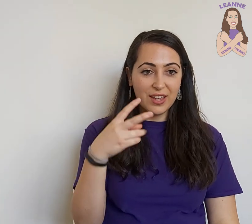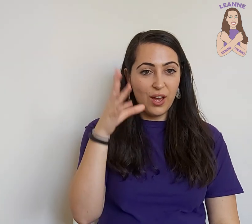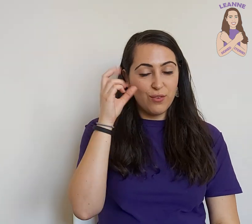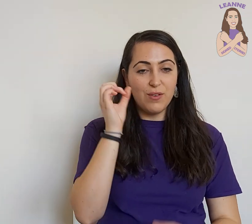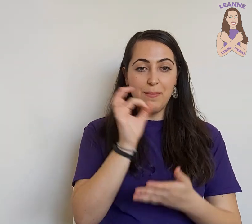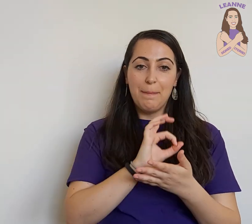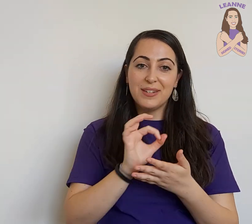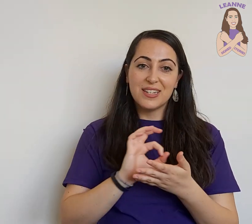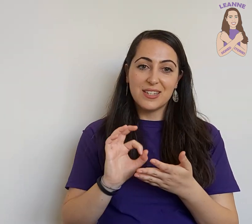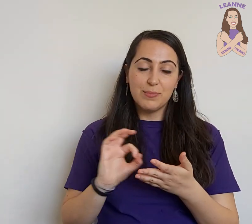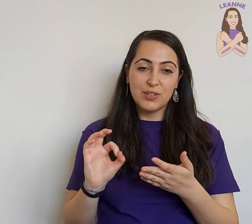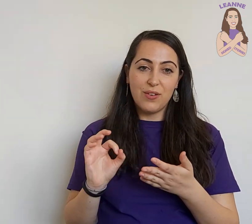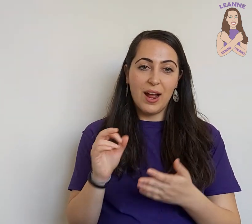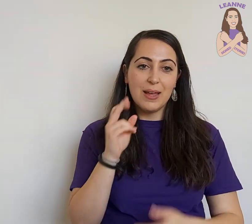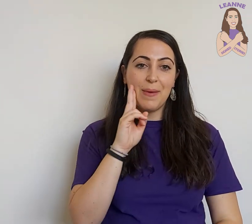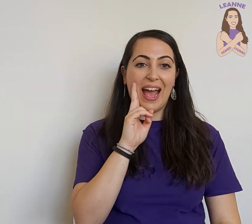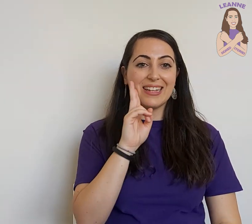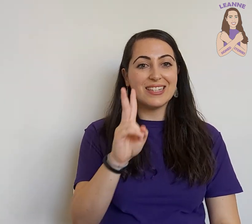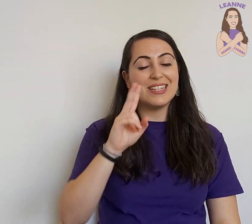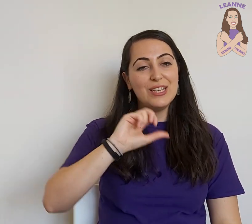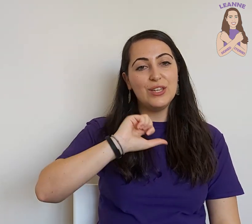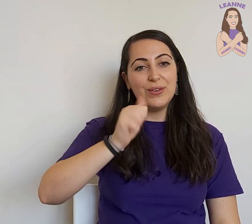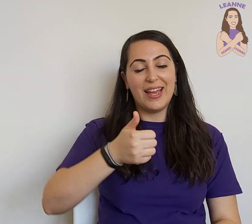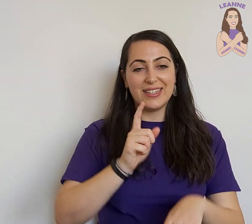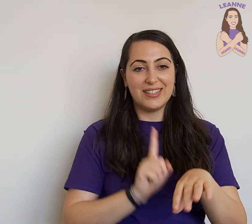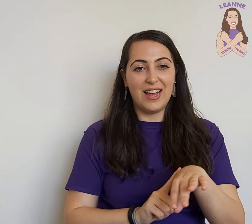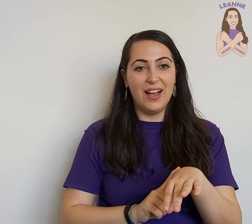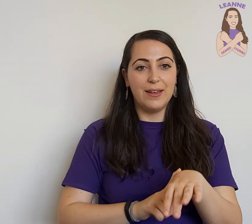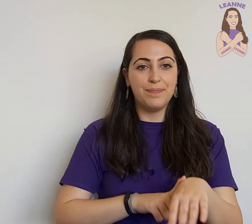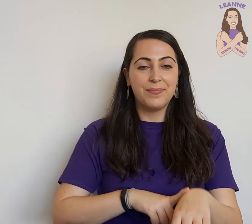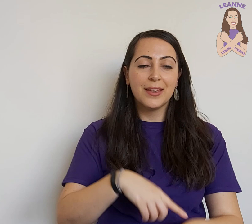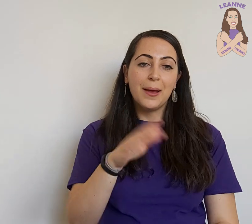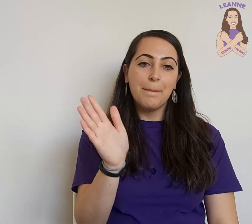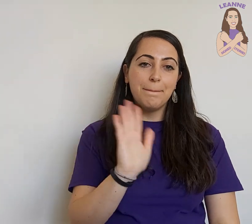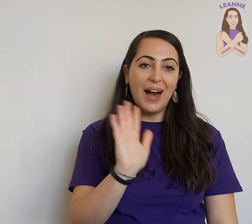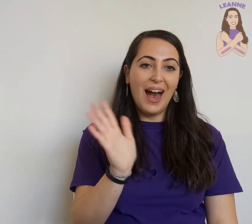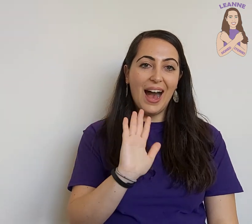Remember to subscribe subscribe and see you next time. Bye. Bye.